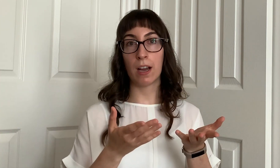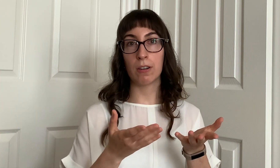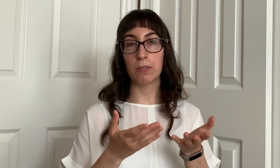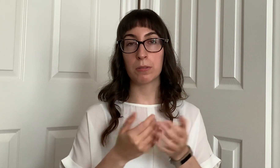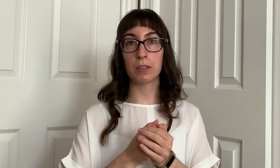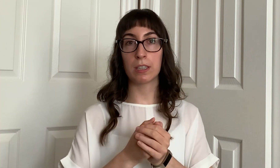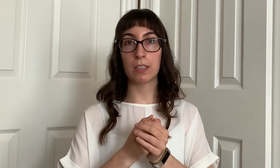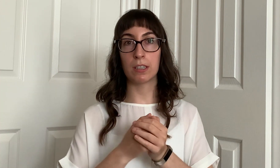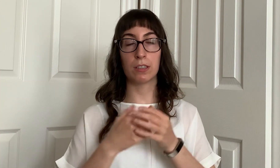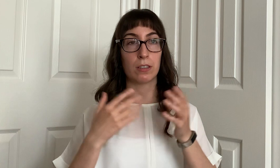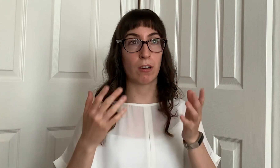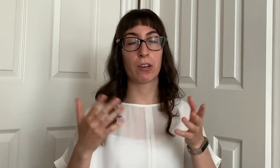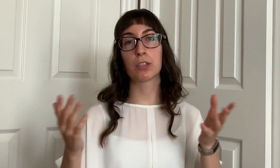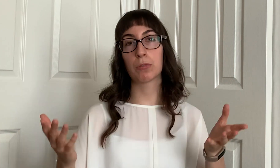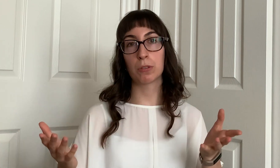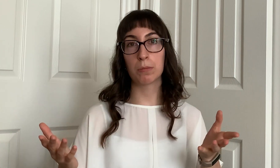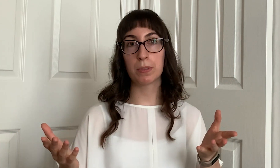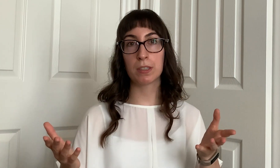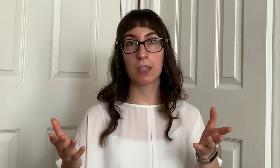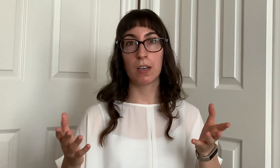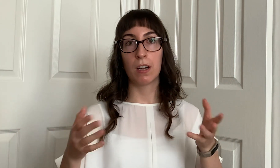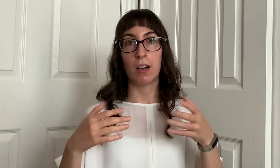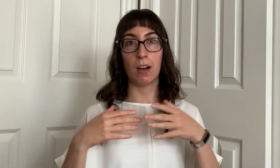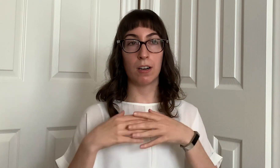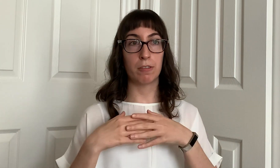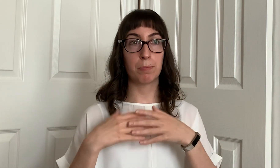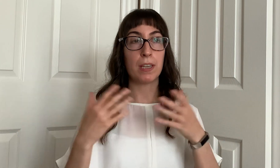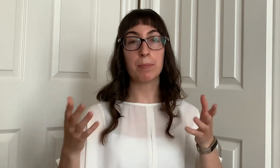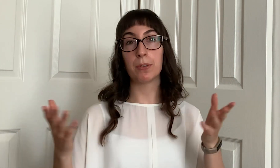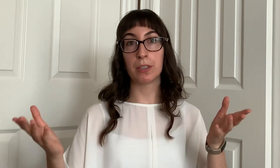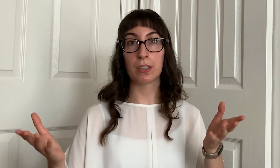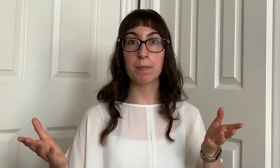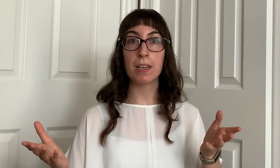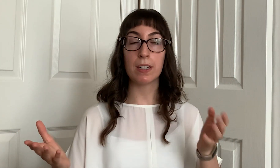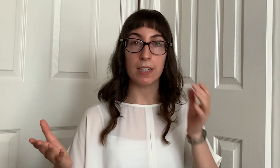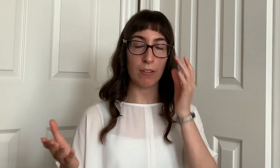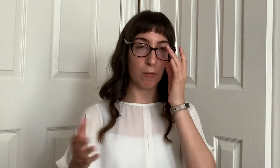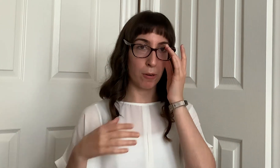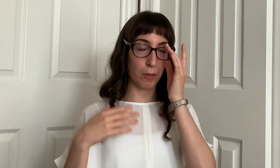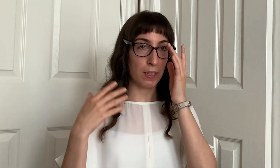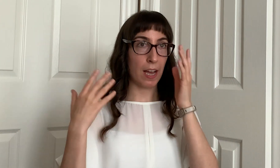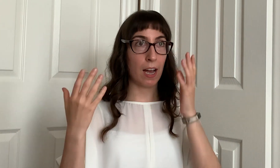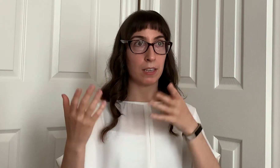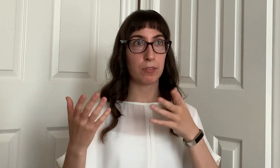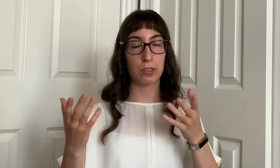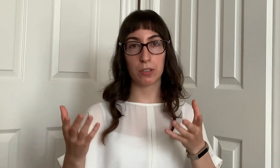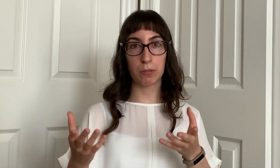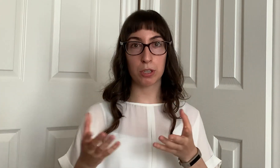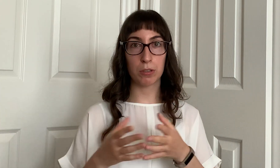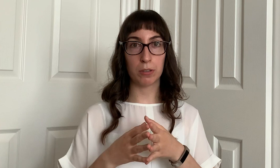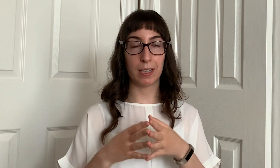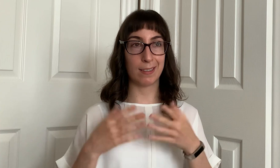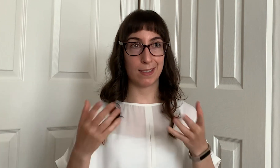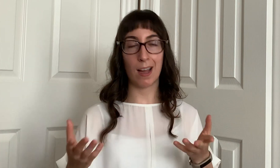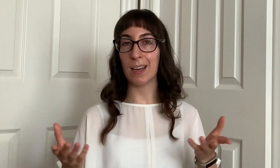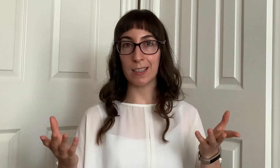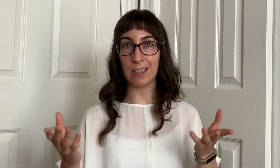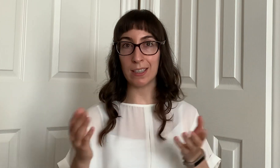out in large groups of people in the community or that have social anxiety